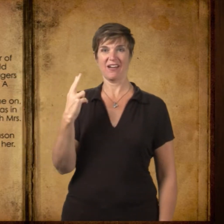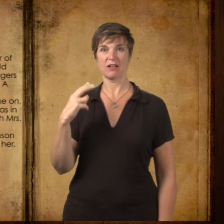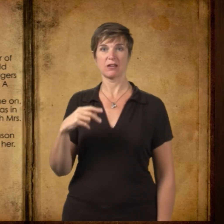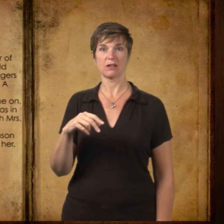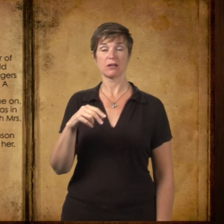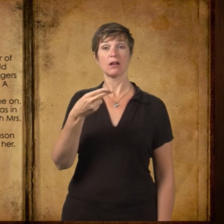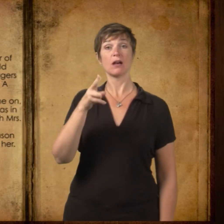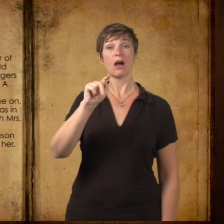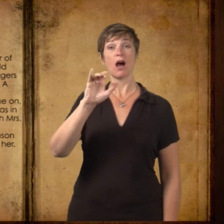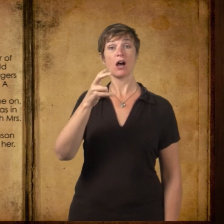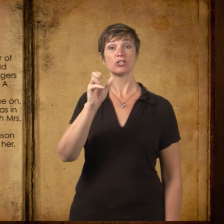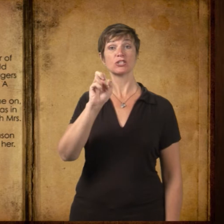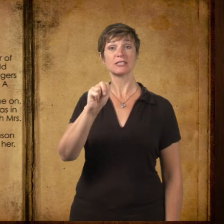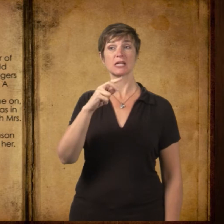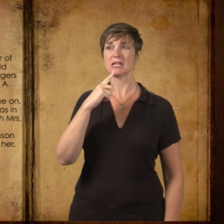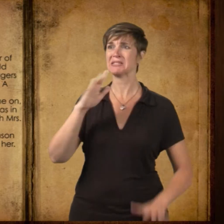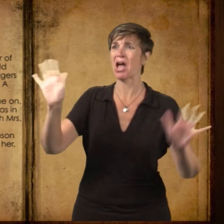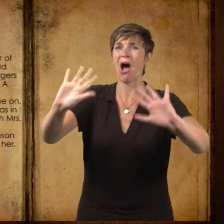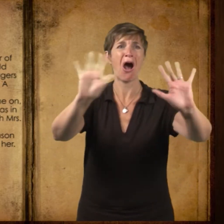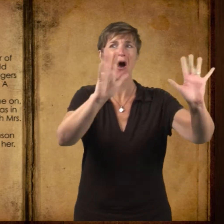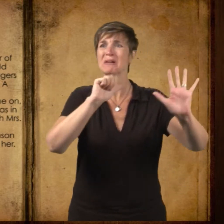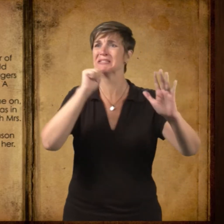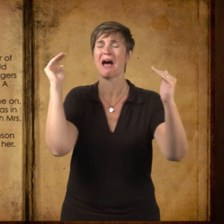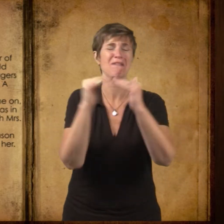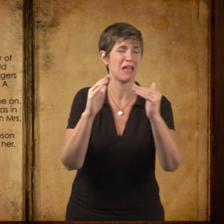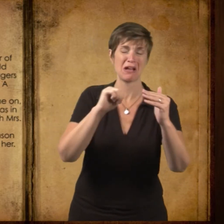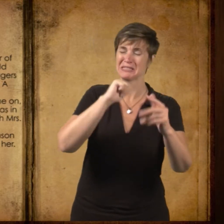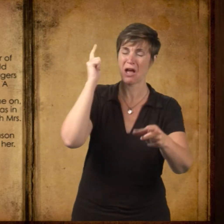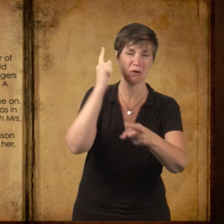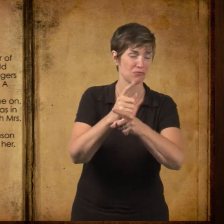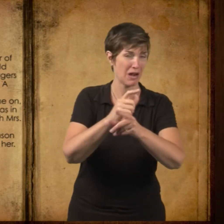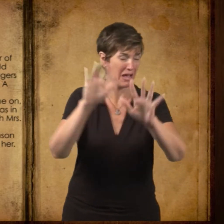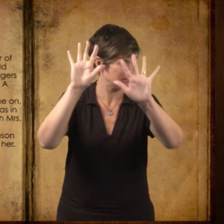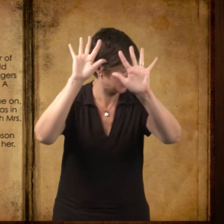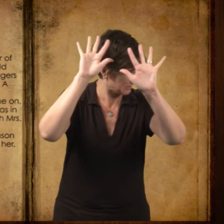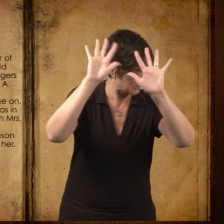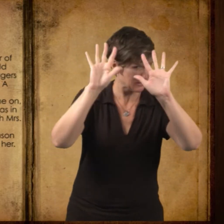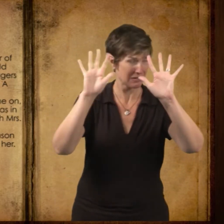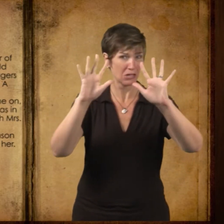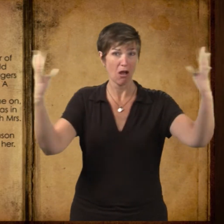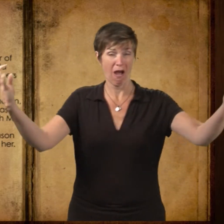It isn't fair! It isn't right! Mrs. Hutchinson screamed, and then they were upon her.